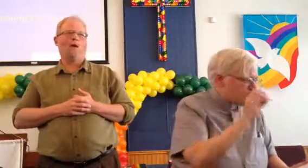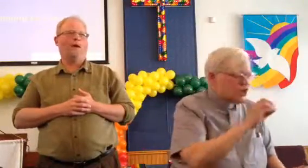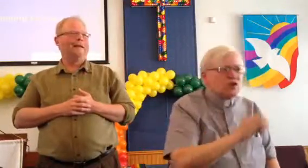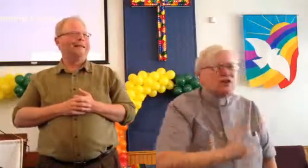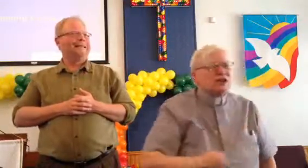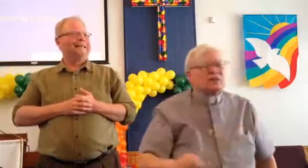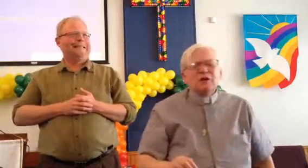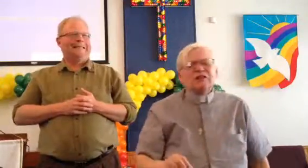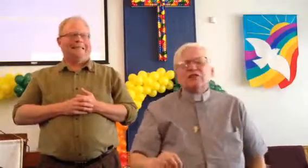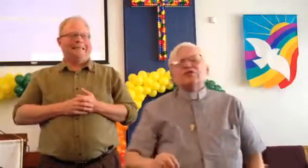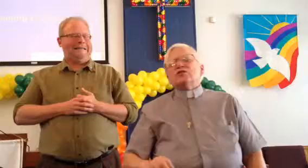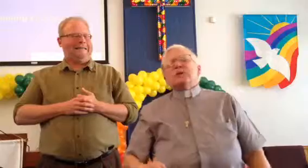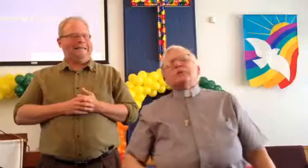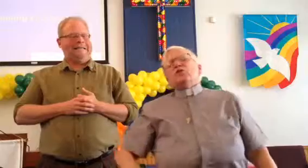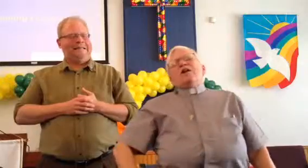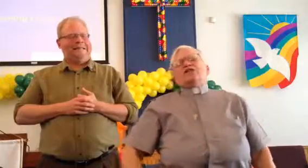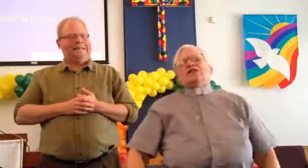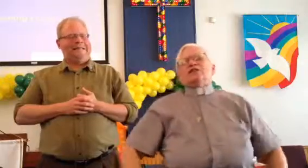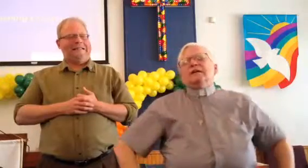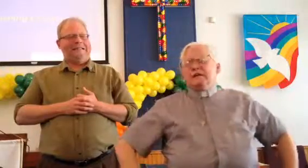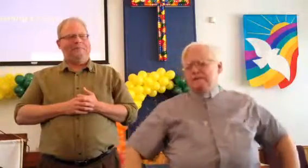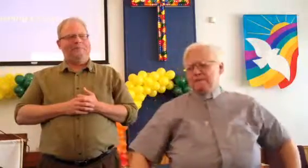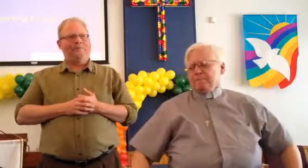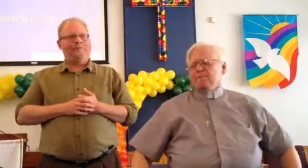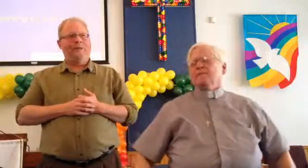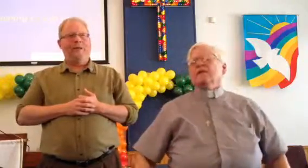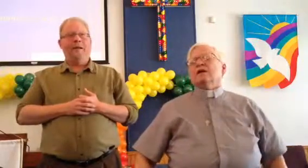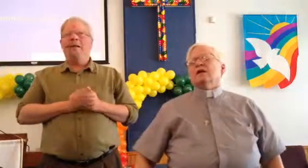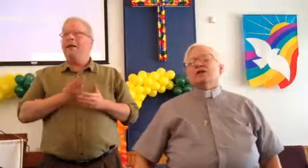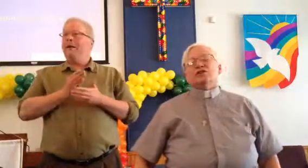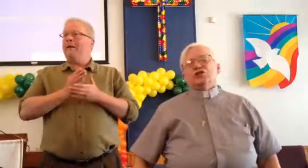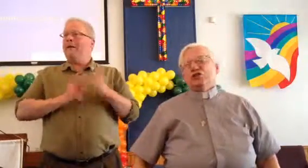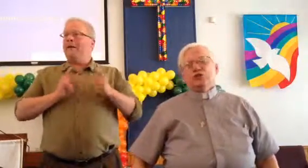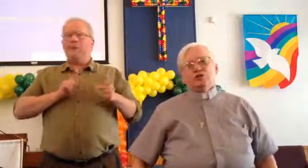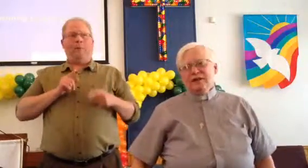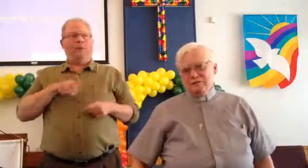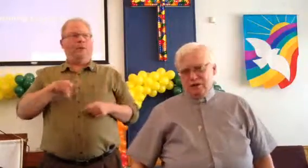exclude those people who are just too different.